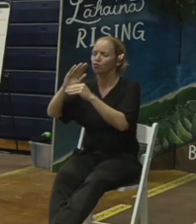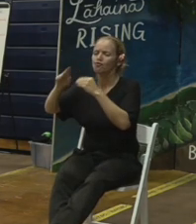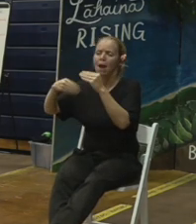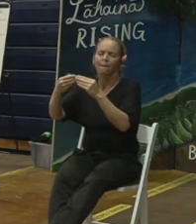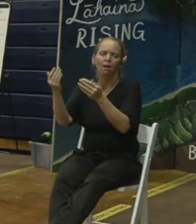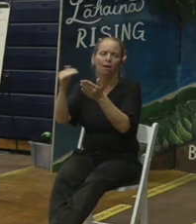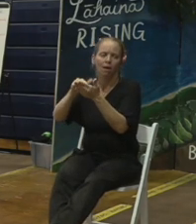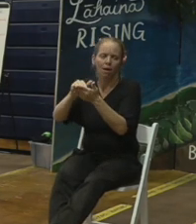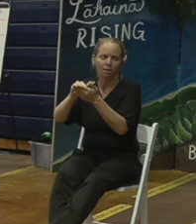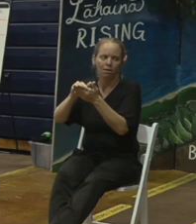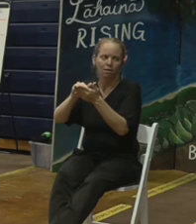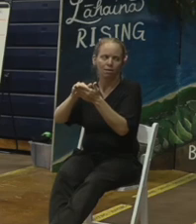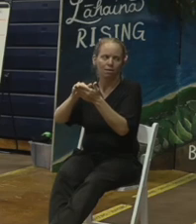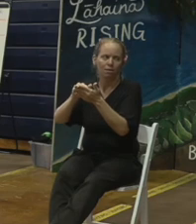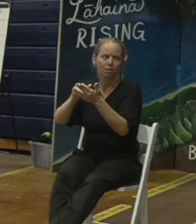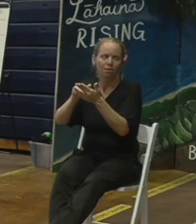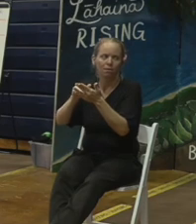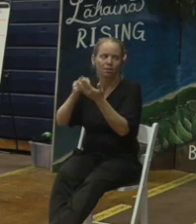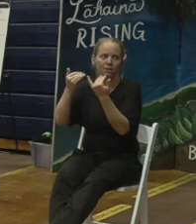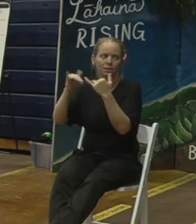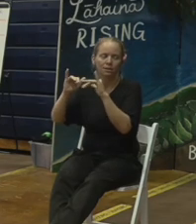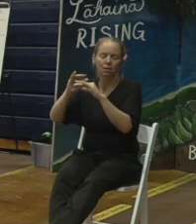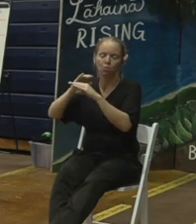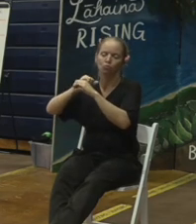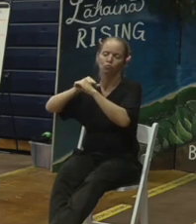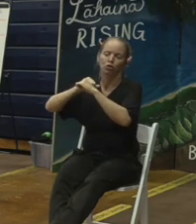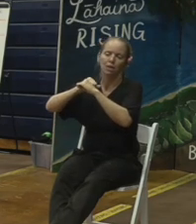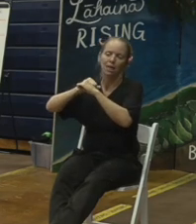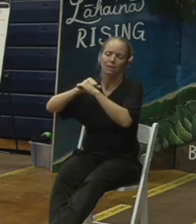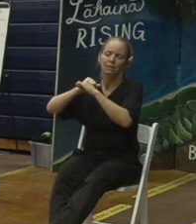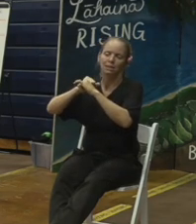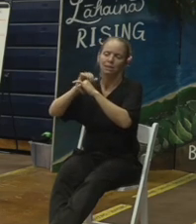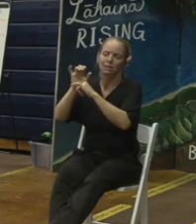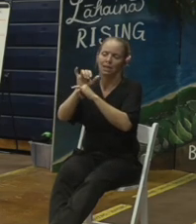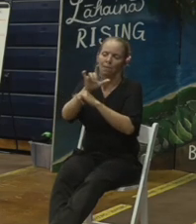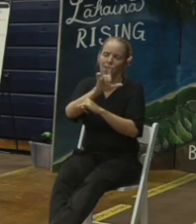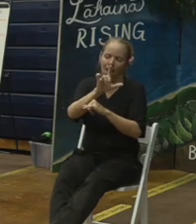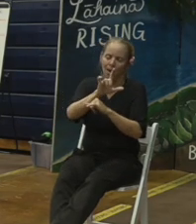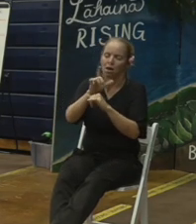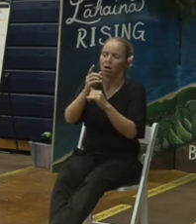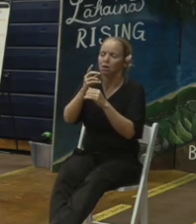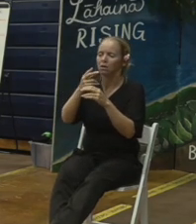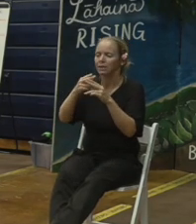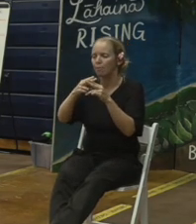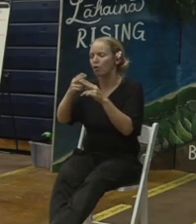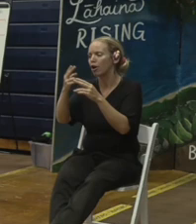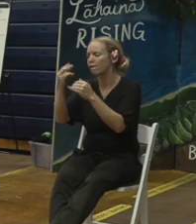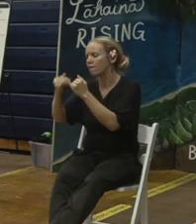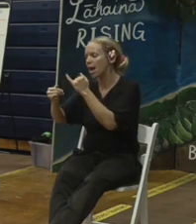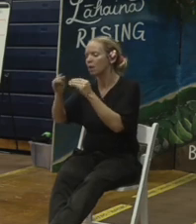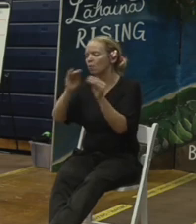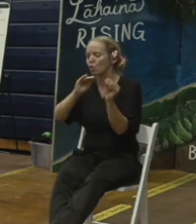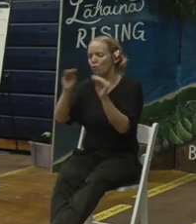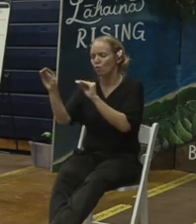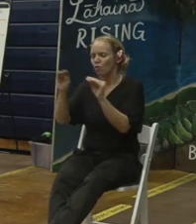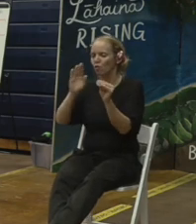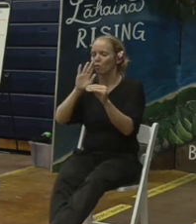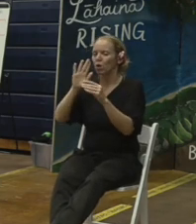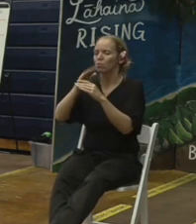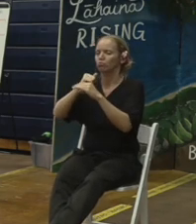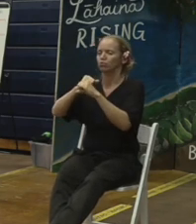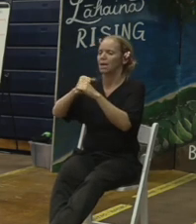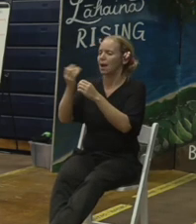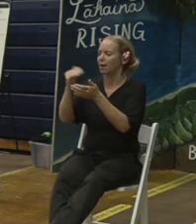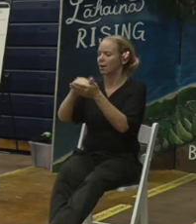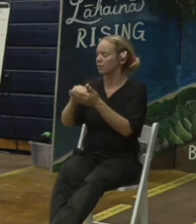that it is still protected to the same level it was coming out of Lahaina water you sir just to add to that